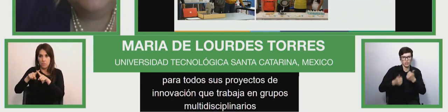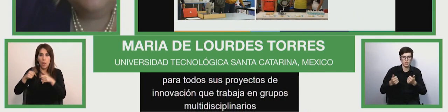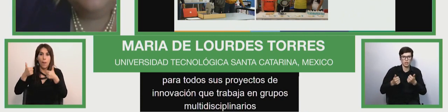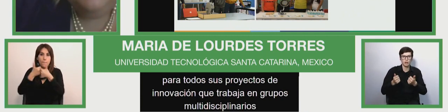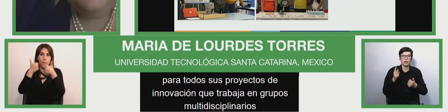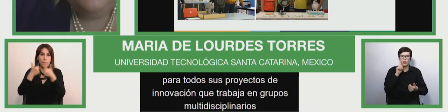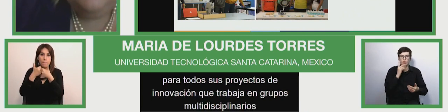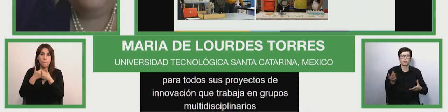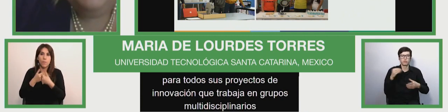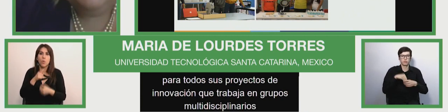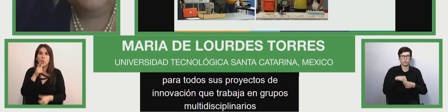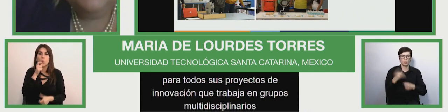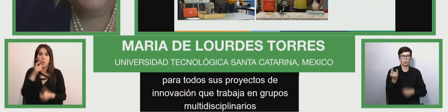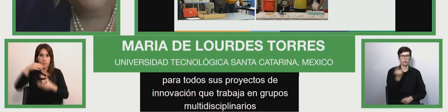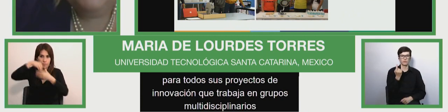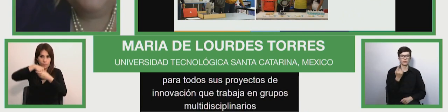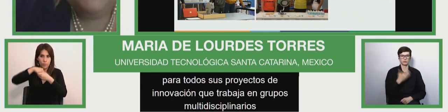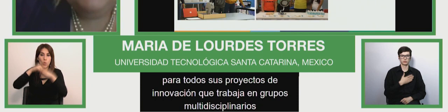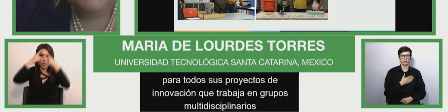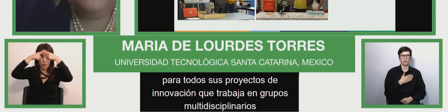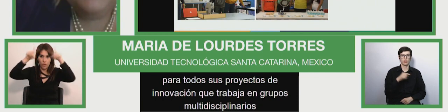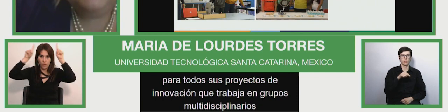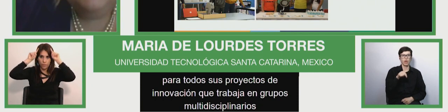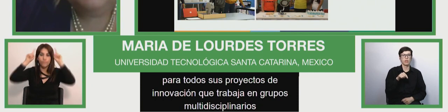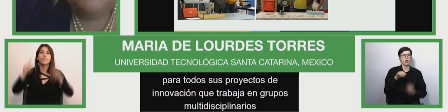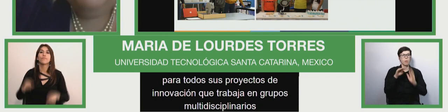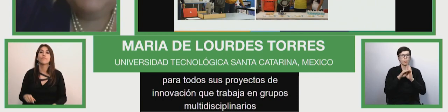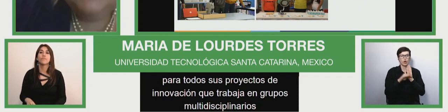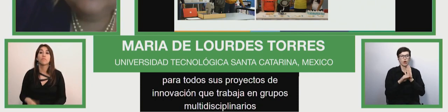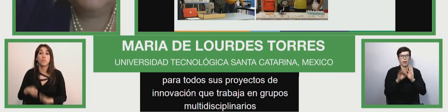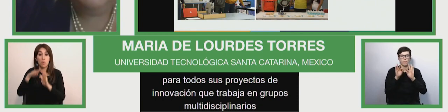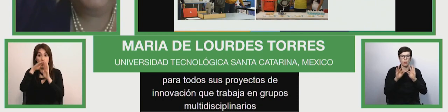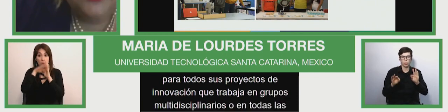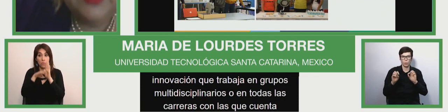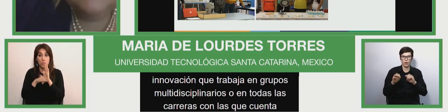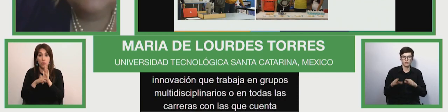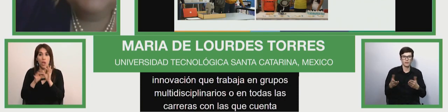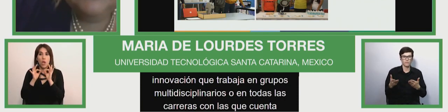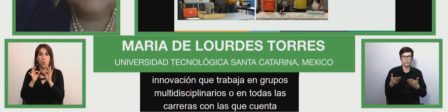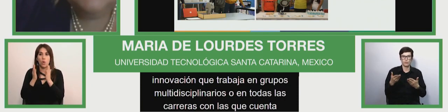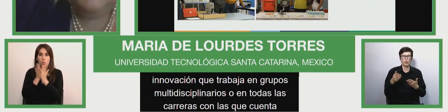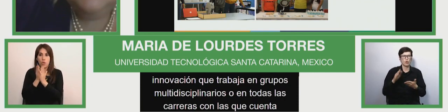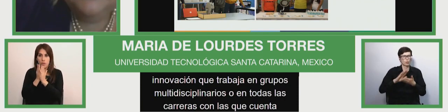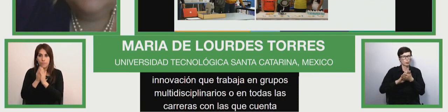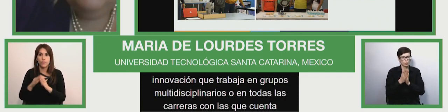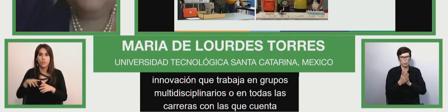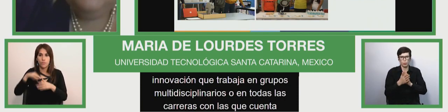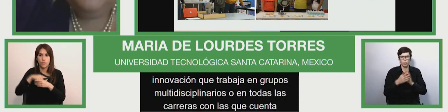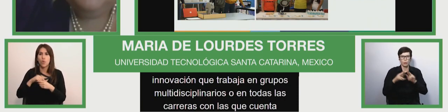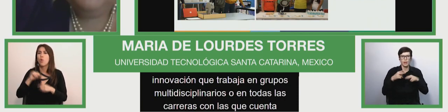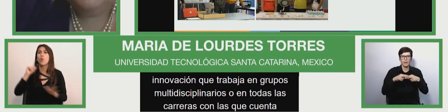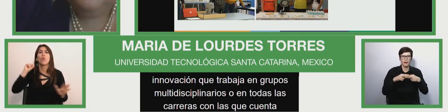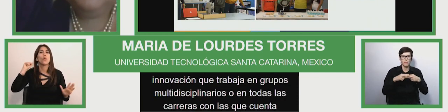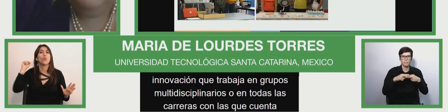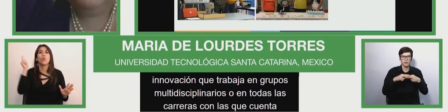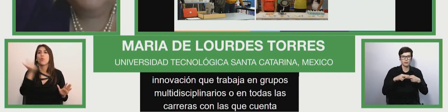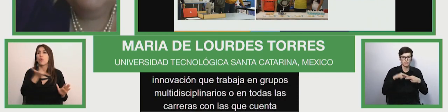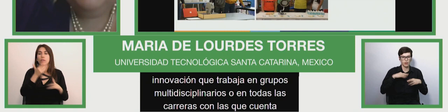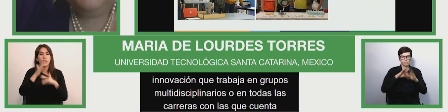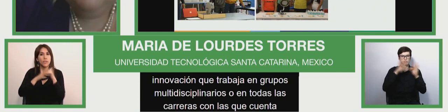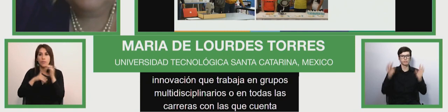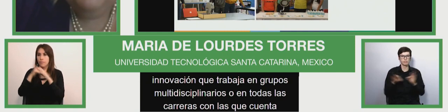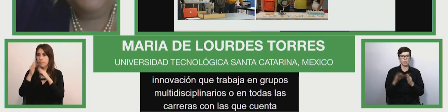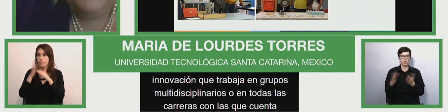the innovative projects that we work in multi-disciplinary groups together with um the